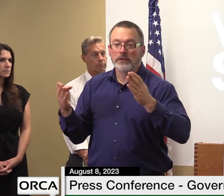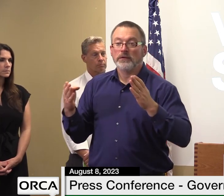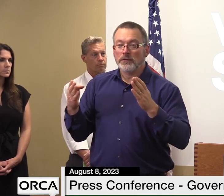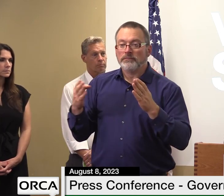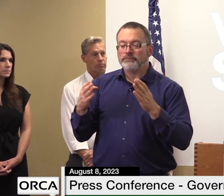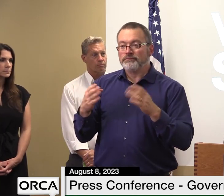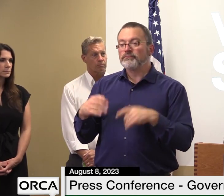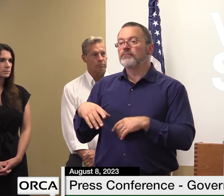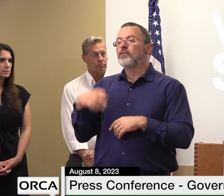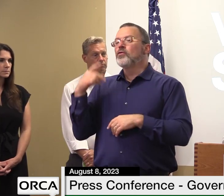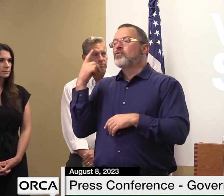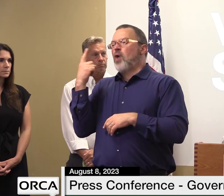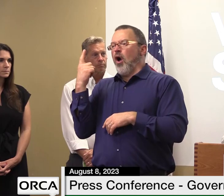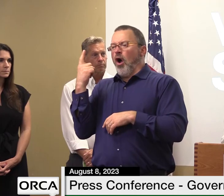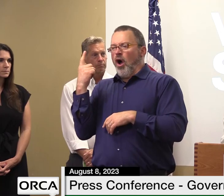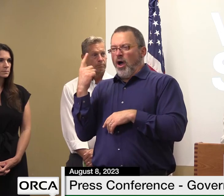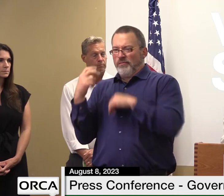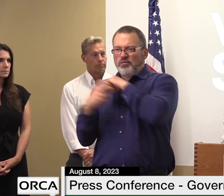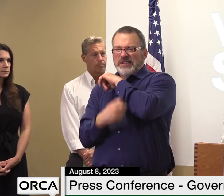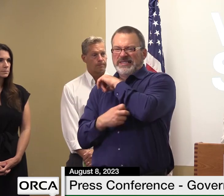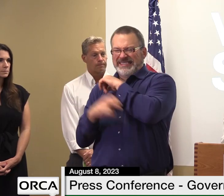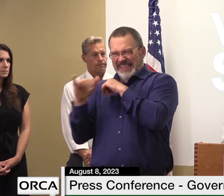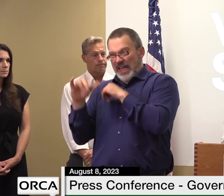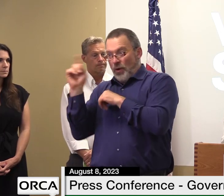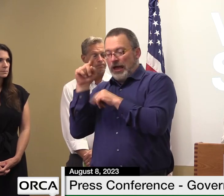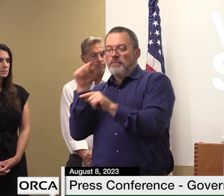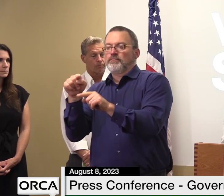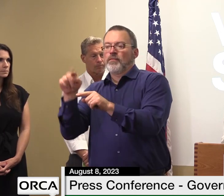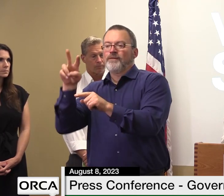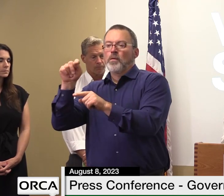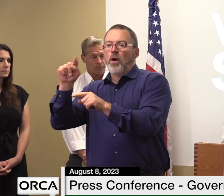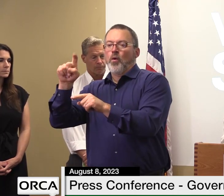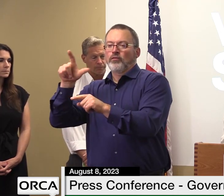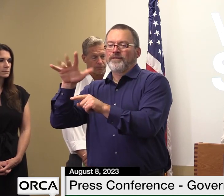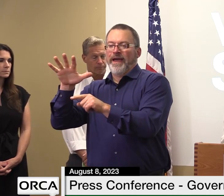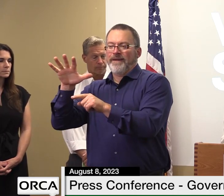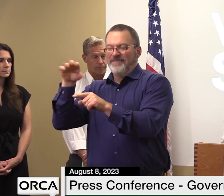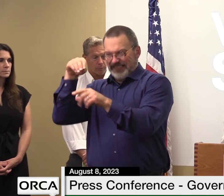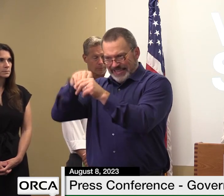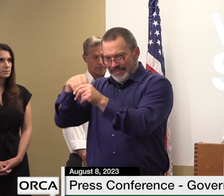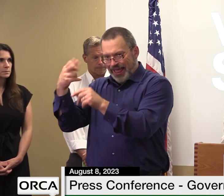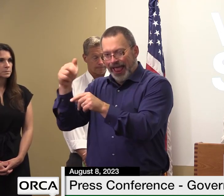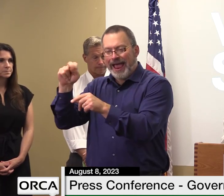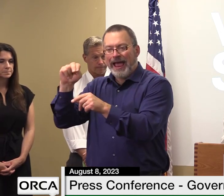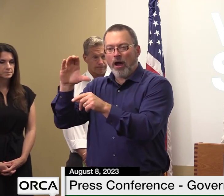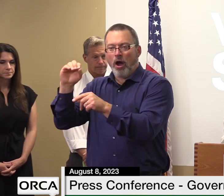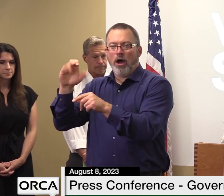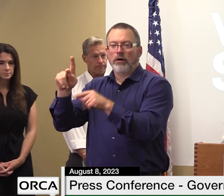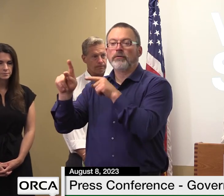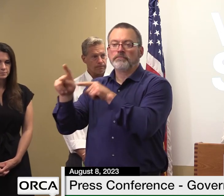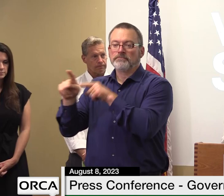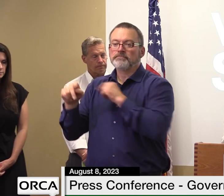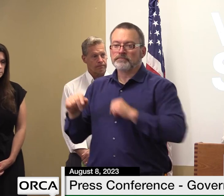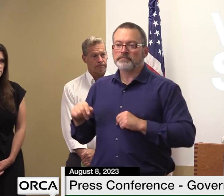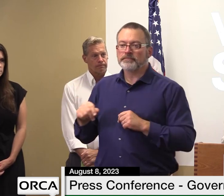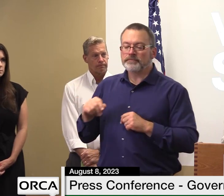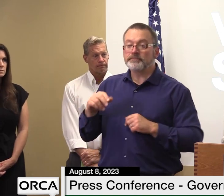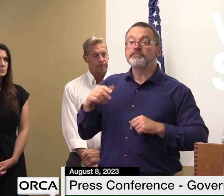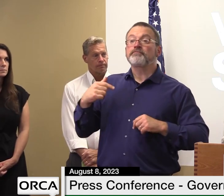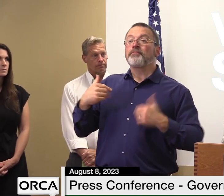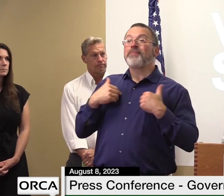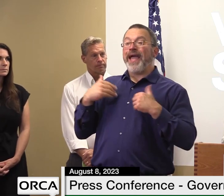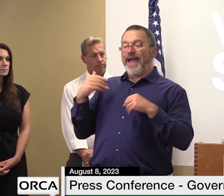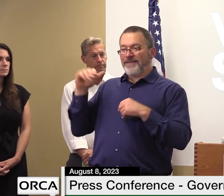mentioned a moment ago on vermont 125 in hancock our bridge inspectors at aot inspected